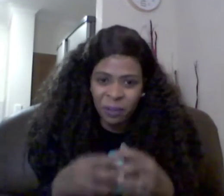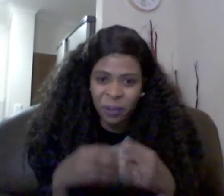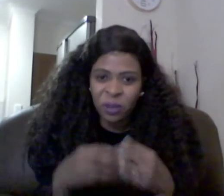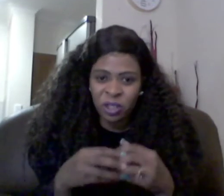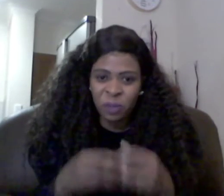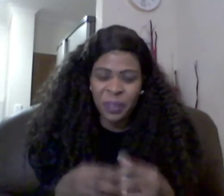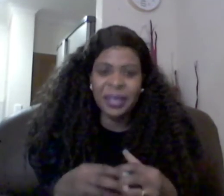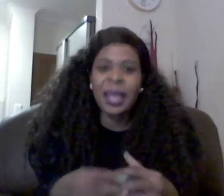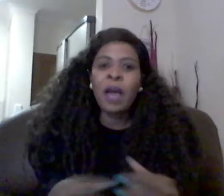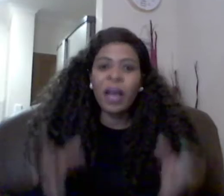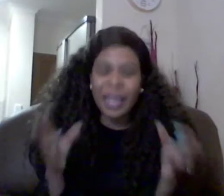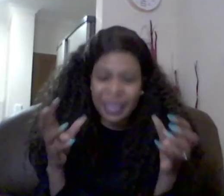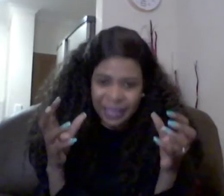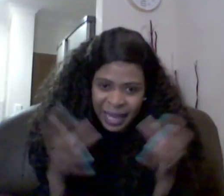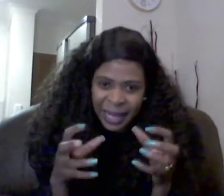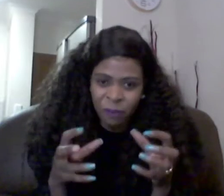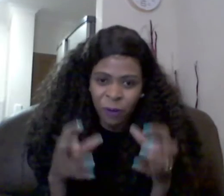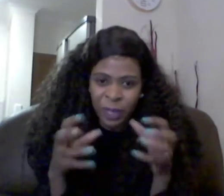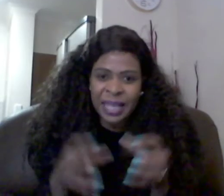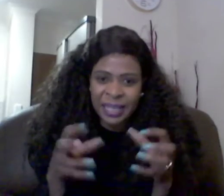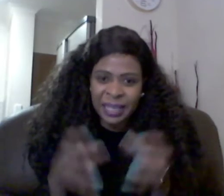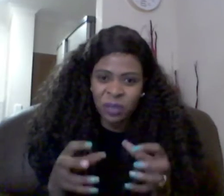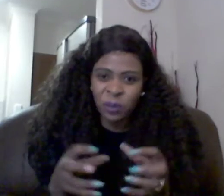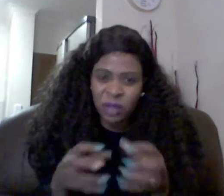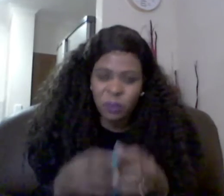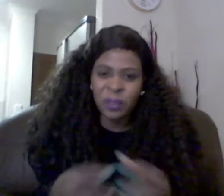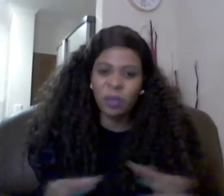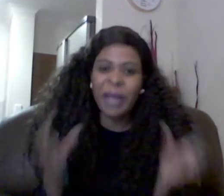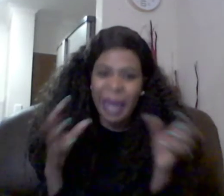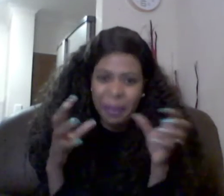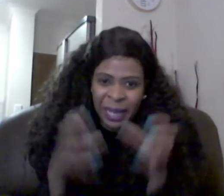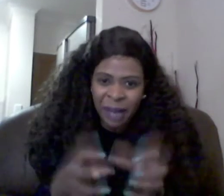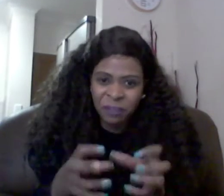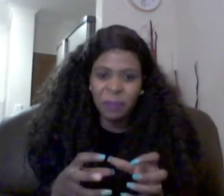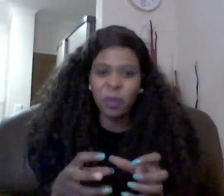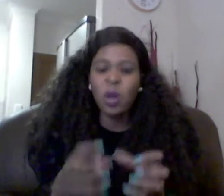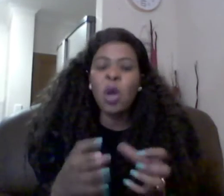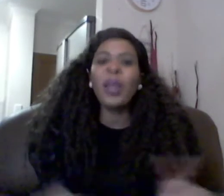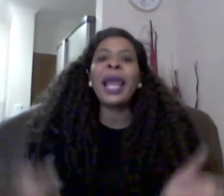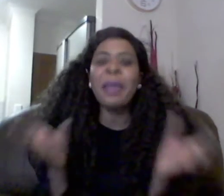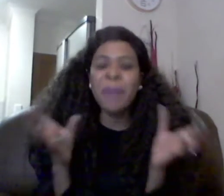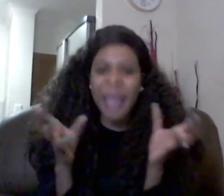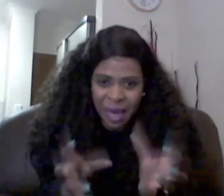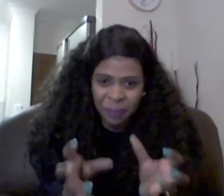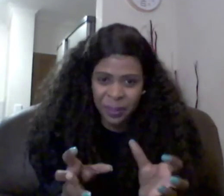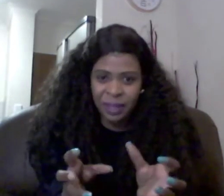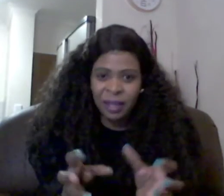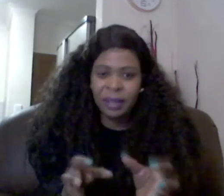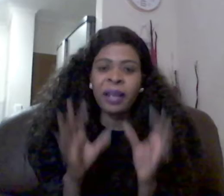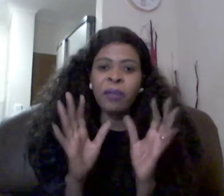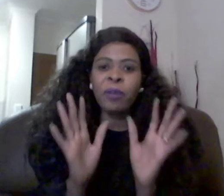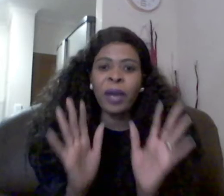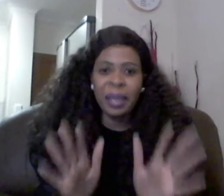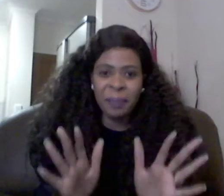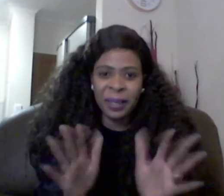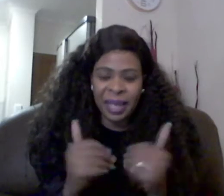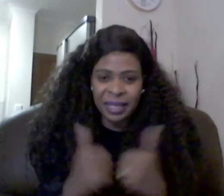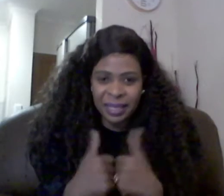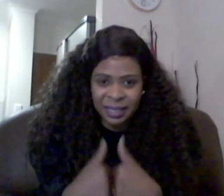about this person okay staying for years and years with this person will i be comfortable will i be happy then if you are happy and the answer is